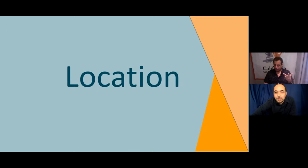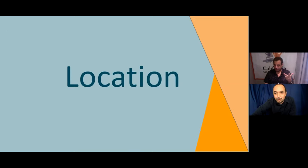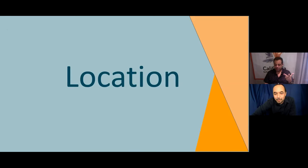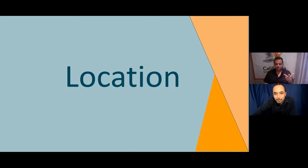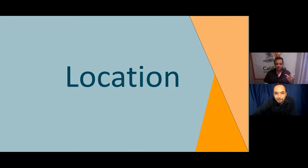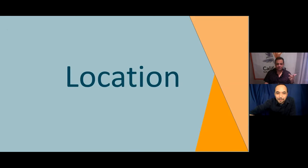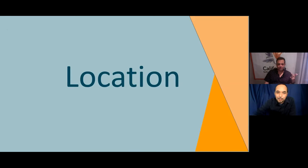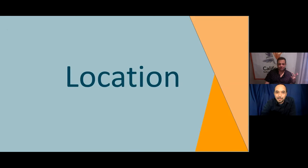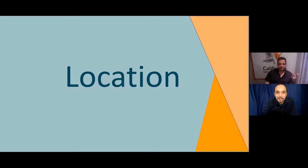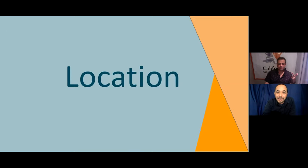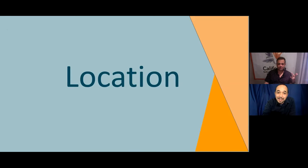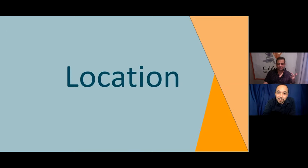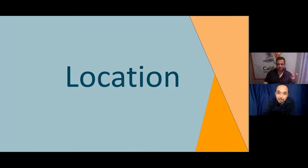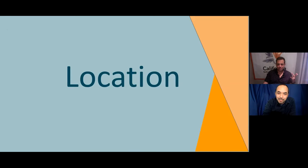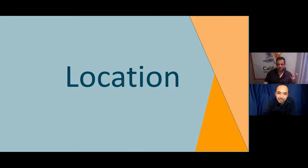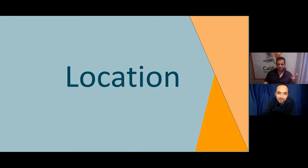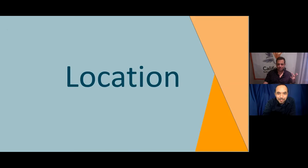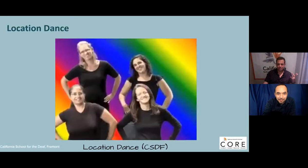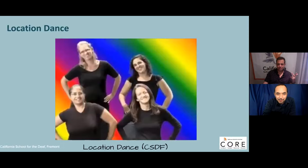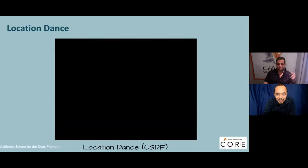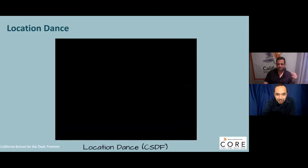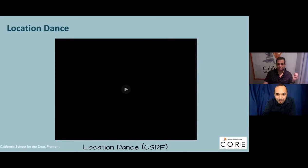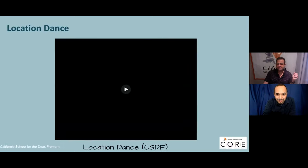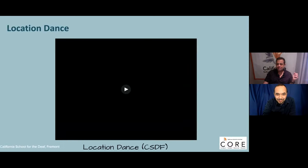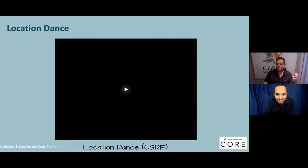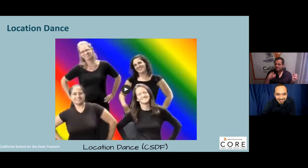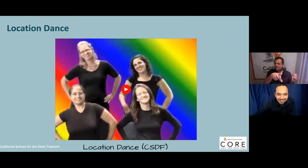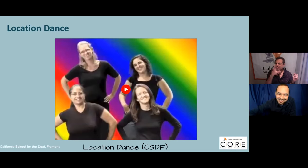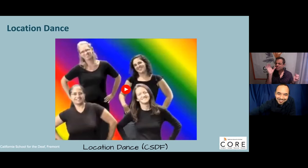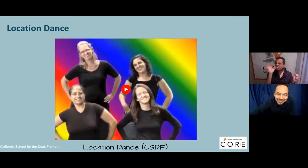So we've talked about fingerspelling and handshapes. Now let's look at location.